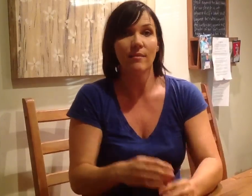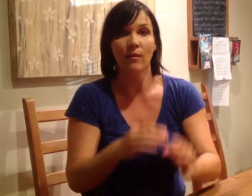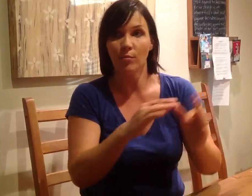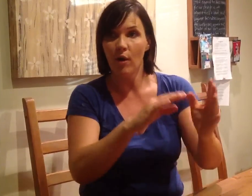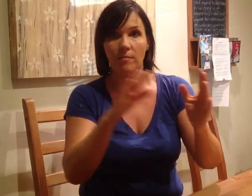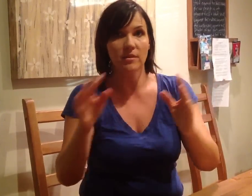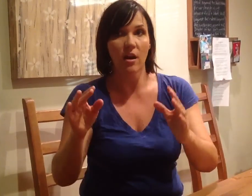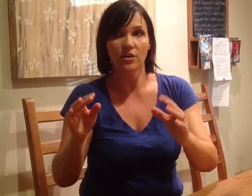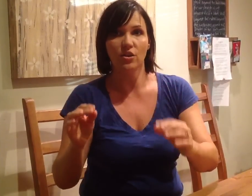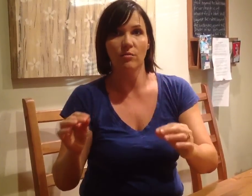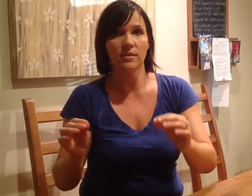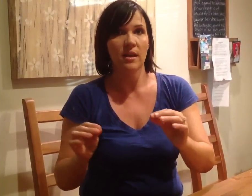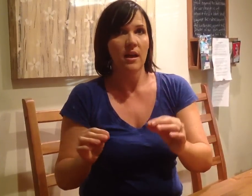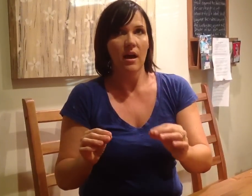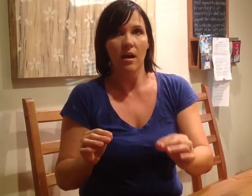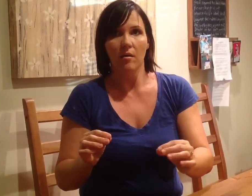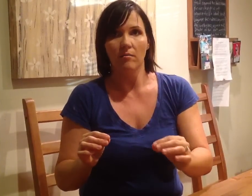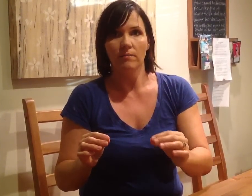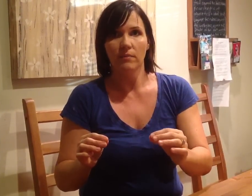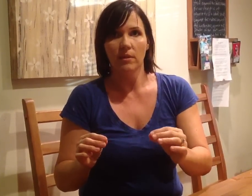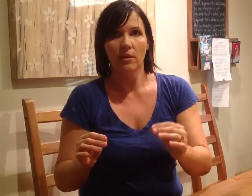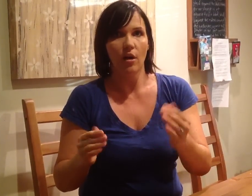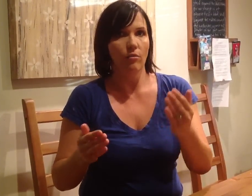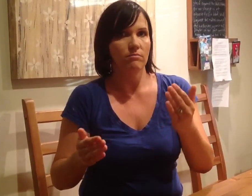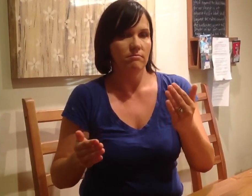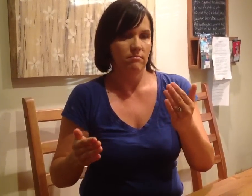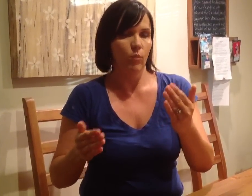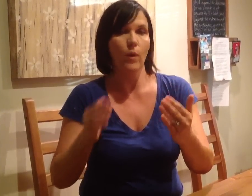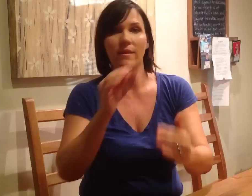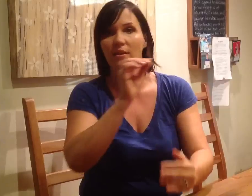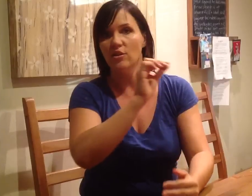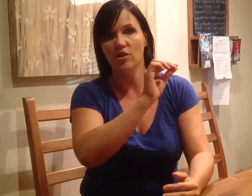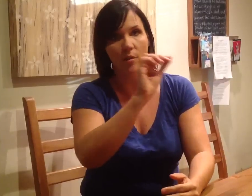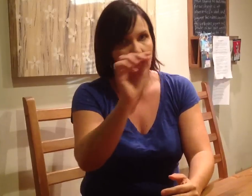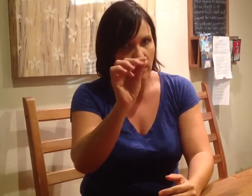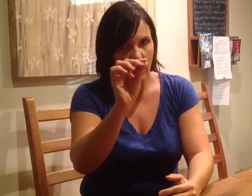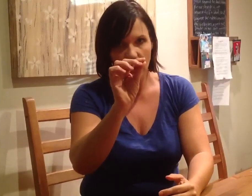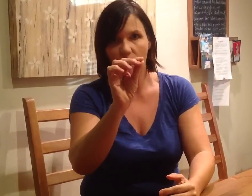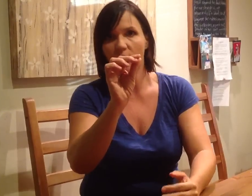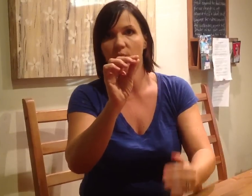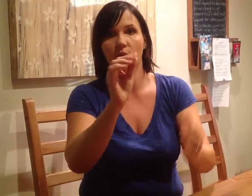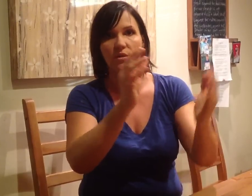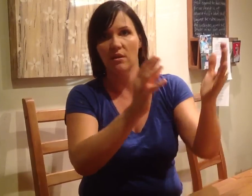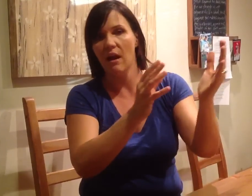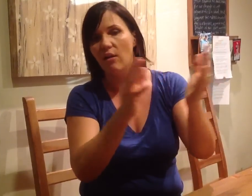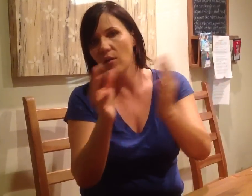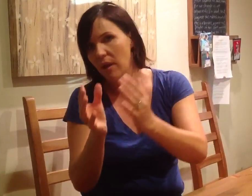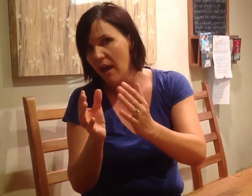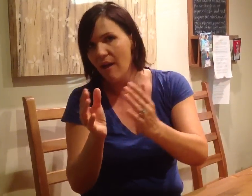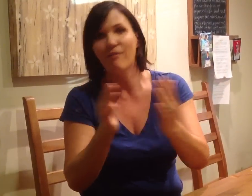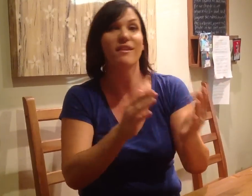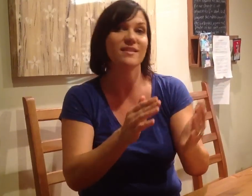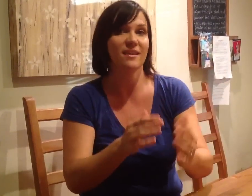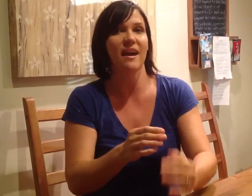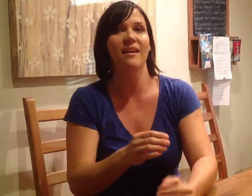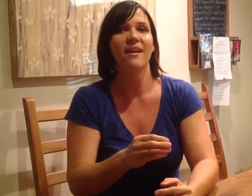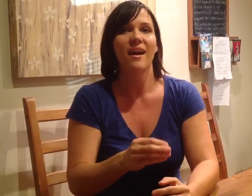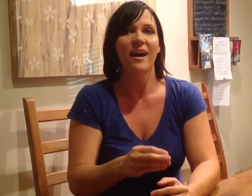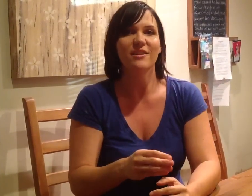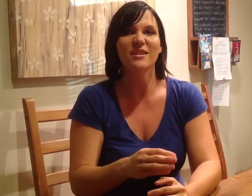thing with props, costumes, you know, when they should start putting the costume on this person, how long we have, things like that. Just